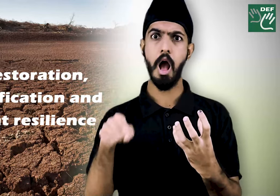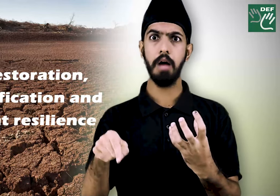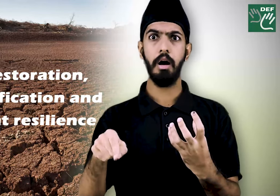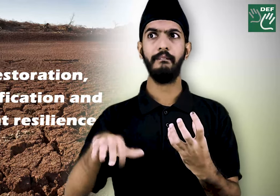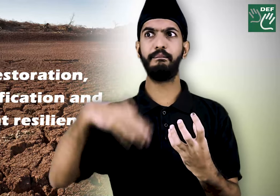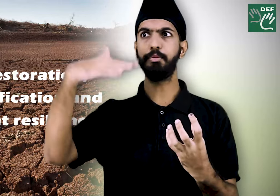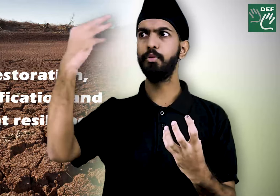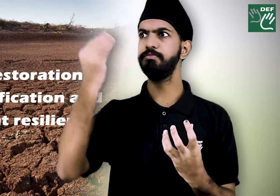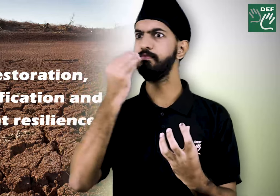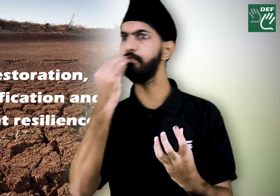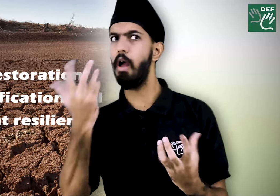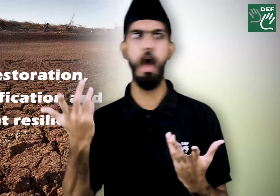and drought resilience.